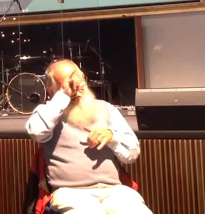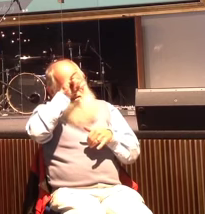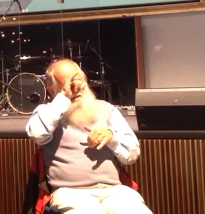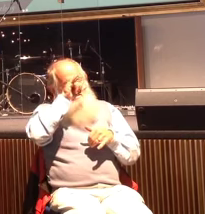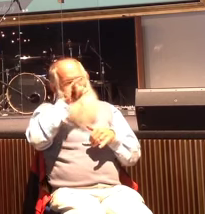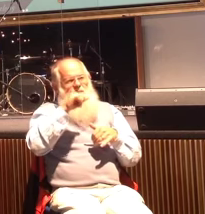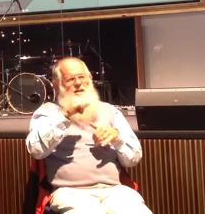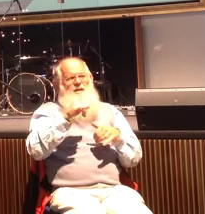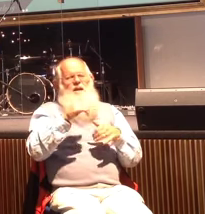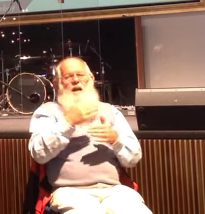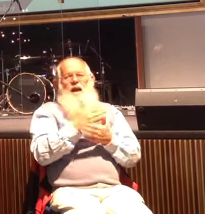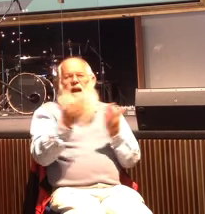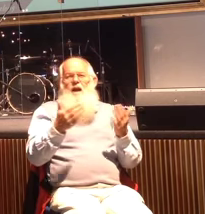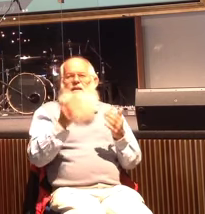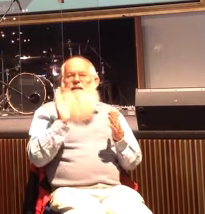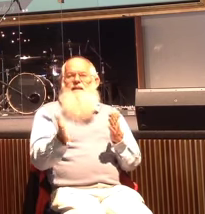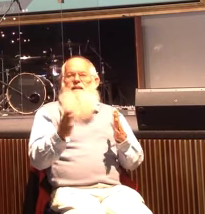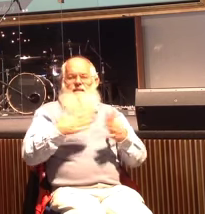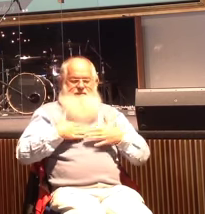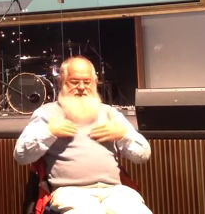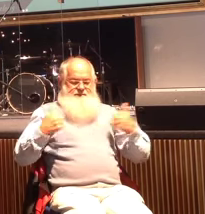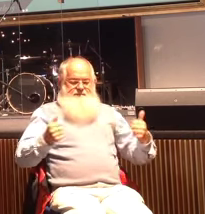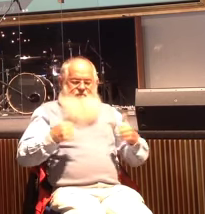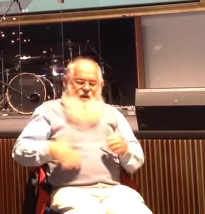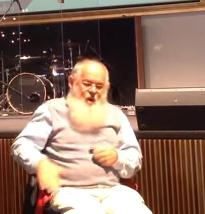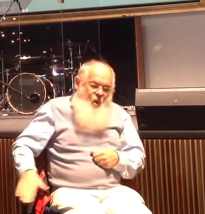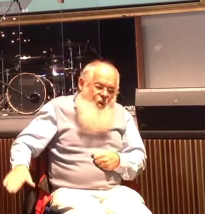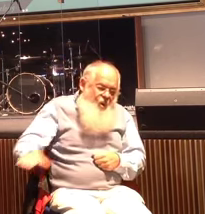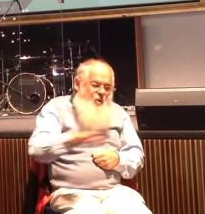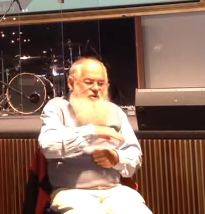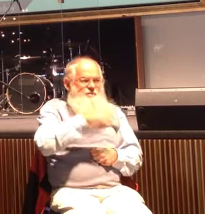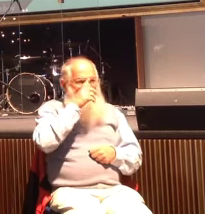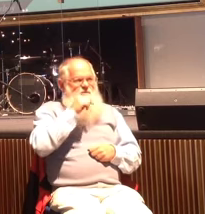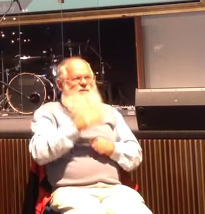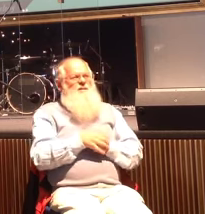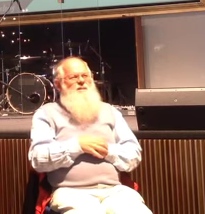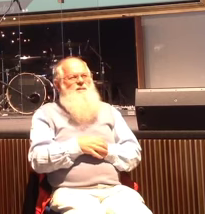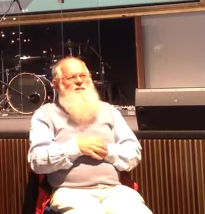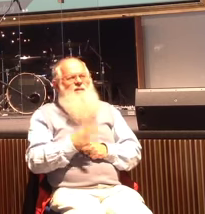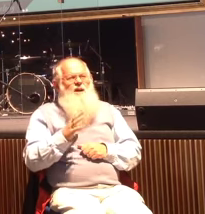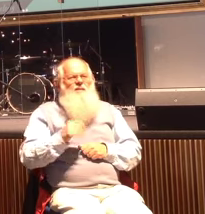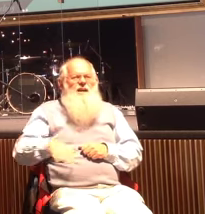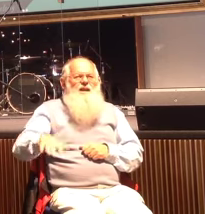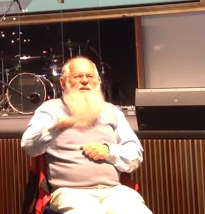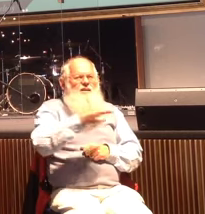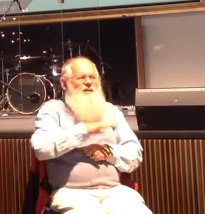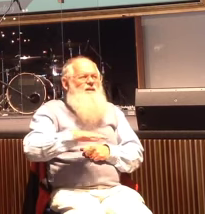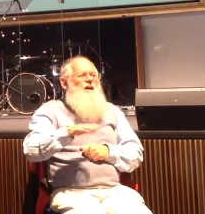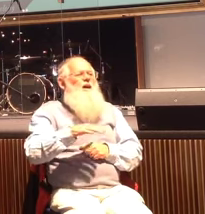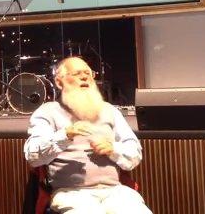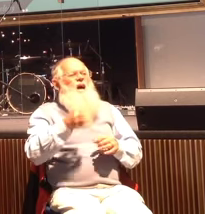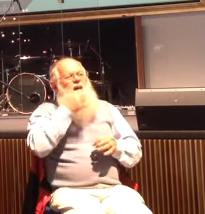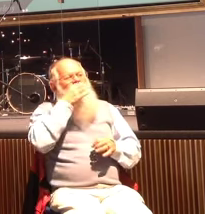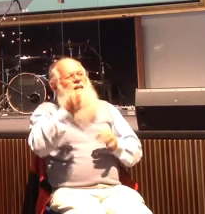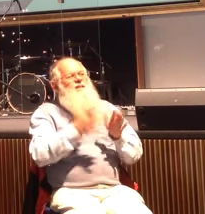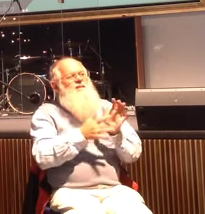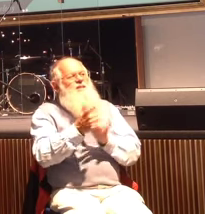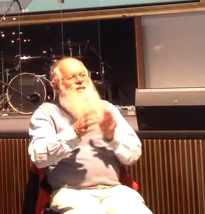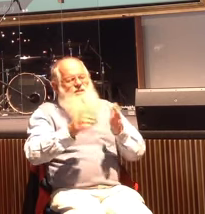cured. Then all the people, everybody say all. All. Of the region of the Gerasenes asked Jesus to leave them, because